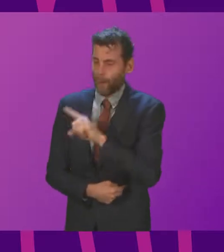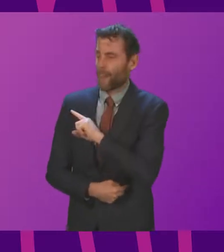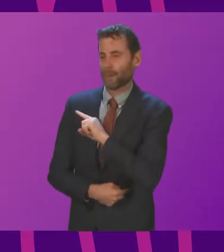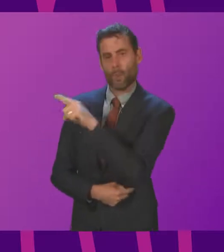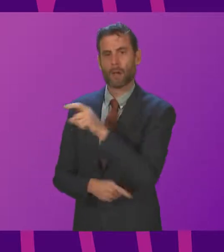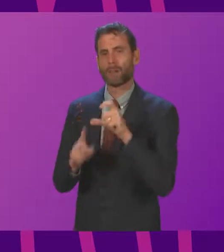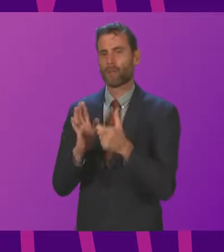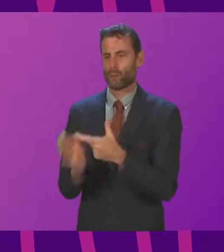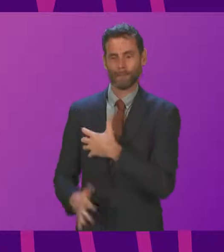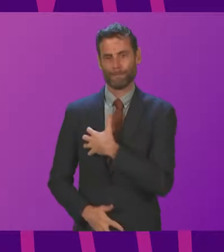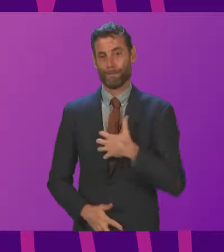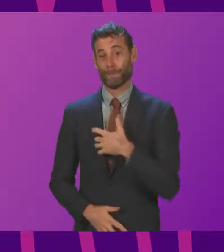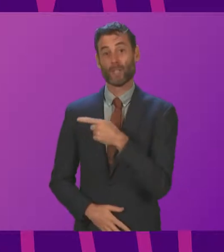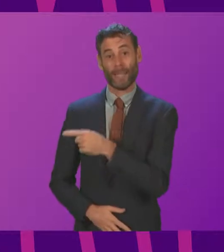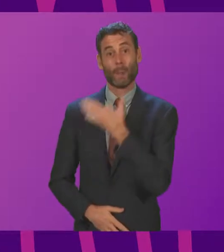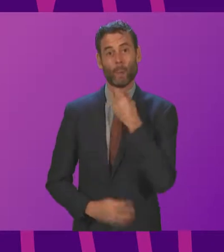irritated by it.